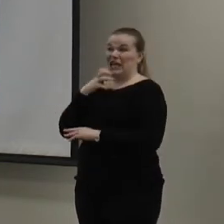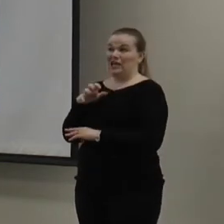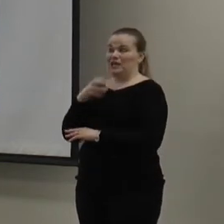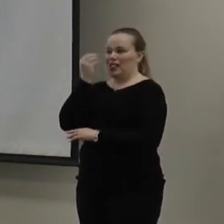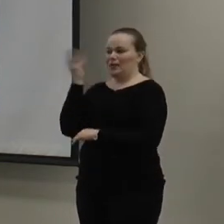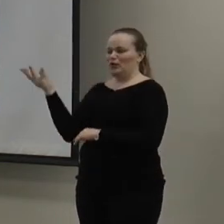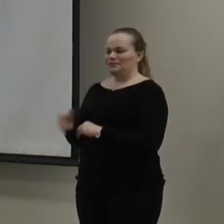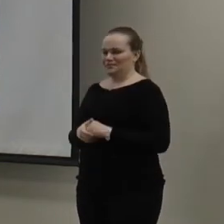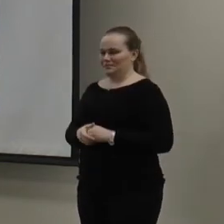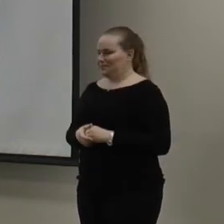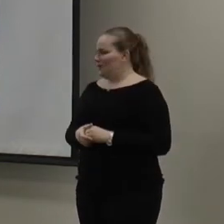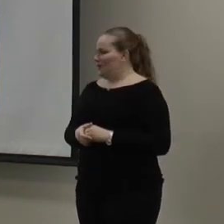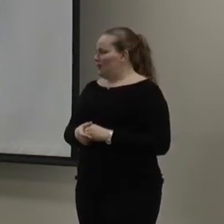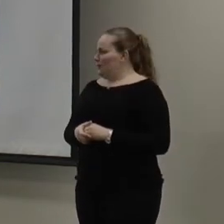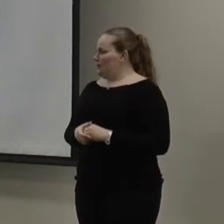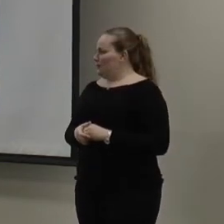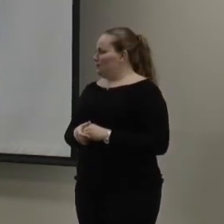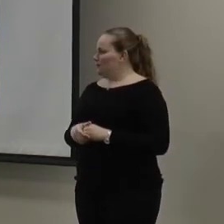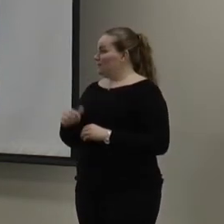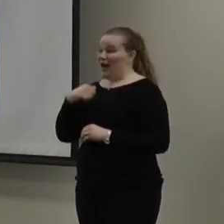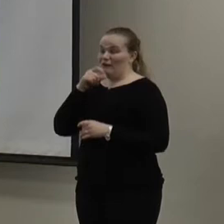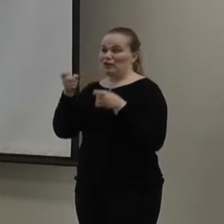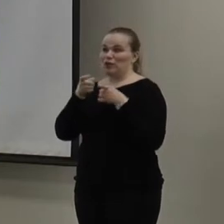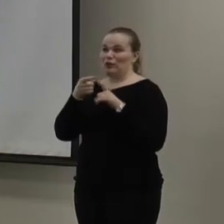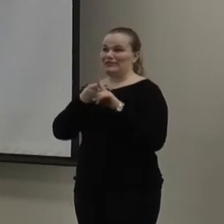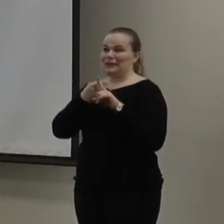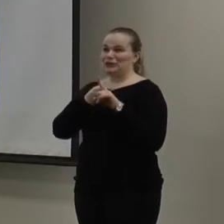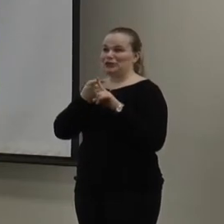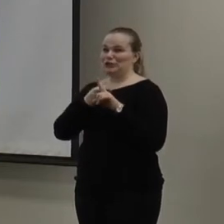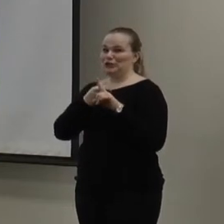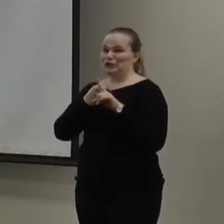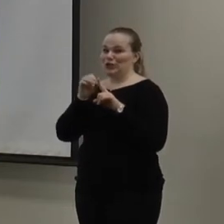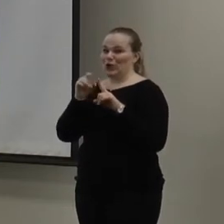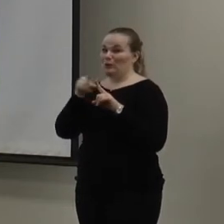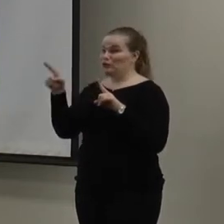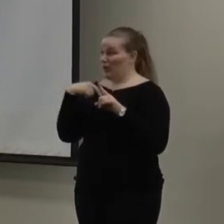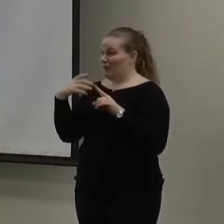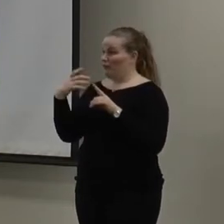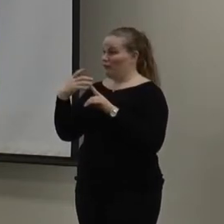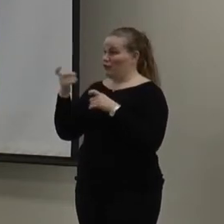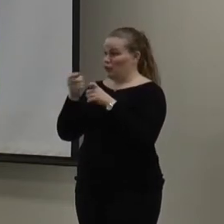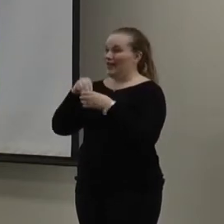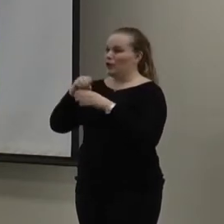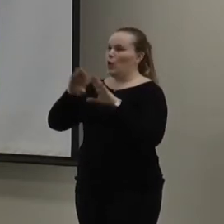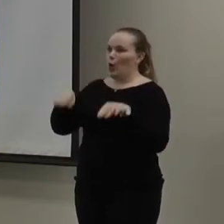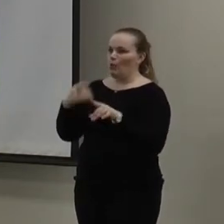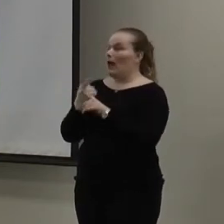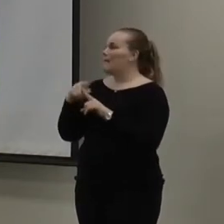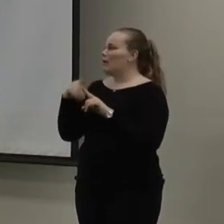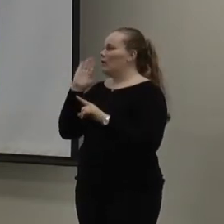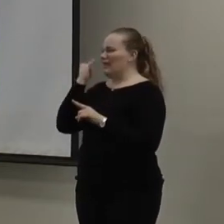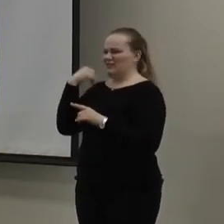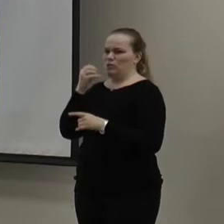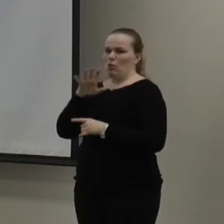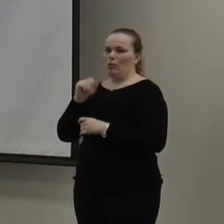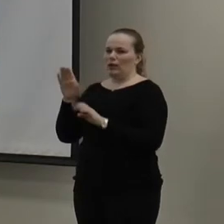warm in here. I don't have control of the thermostat, which you guys all should have control of in your home. But we can prop it back open if